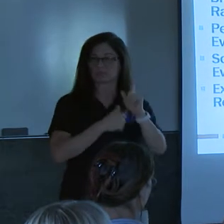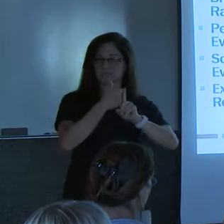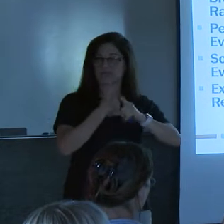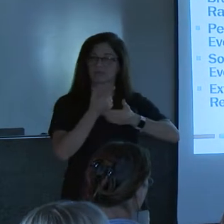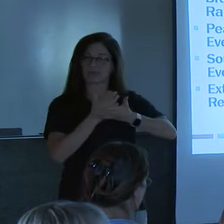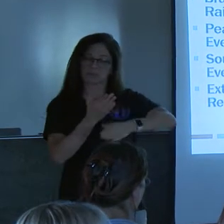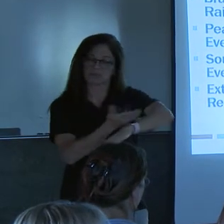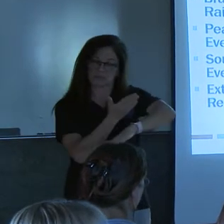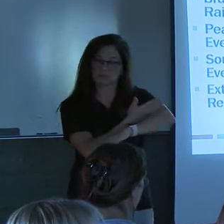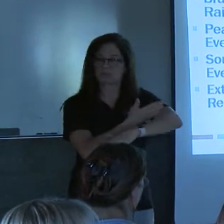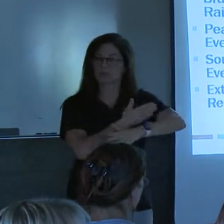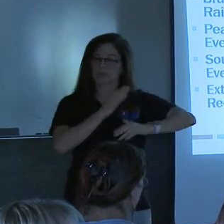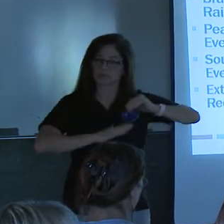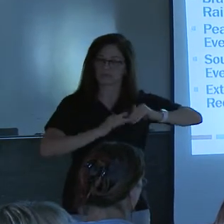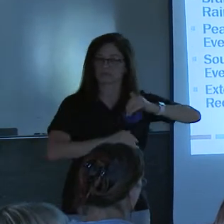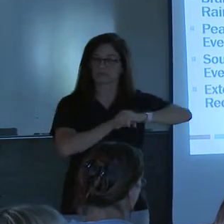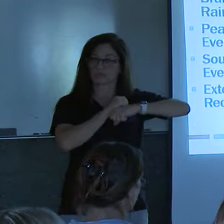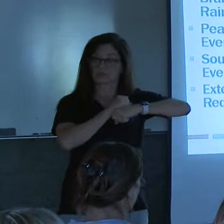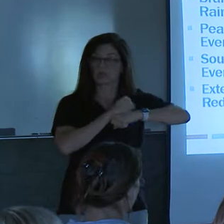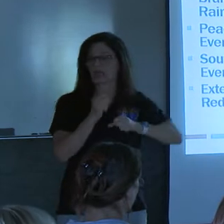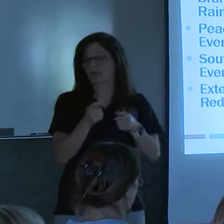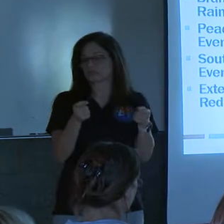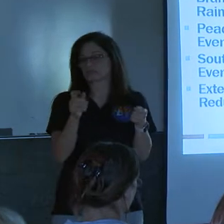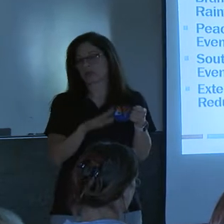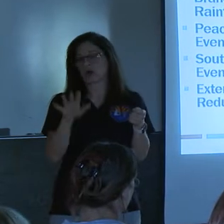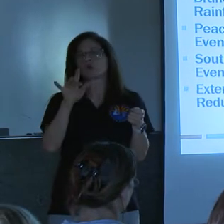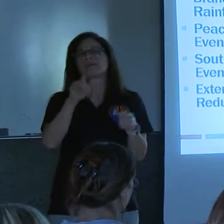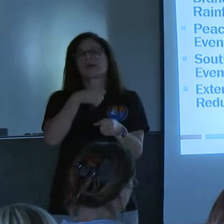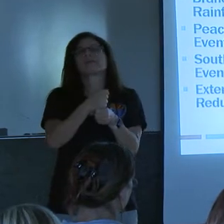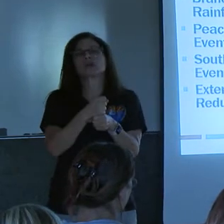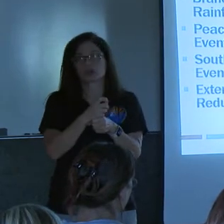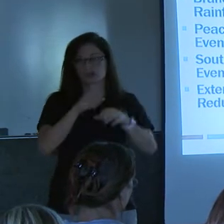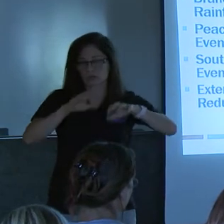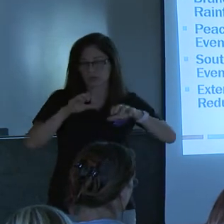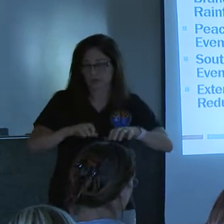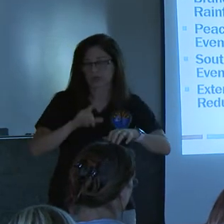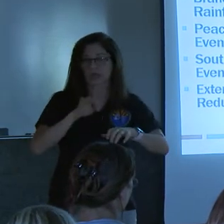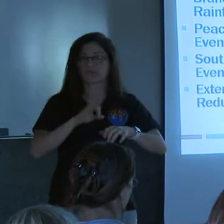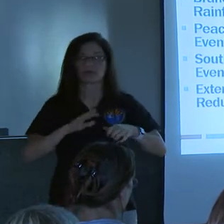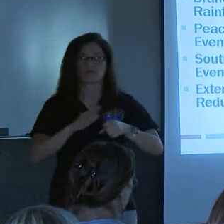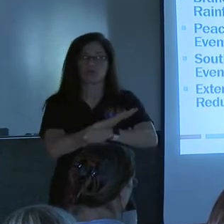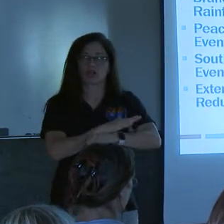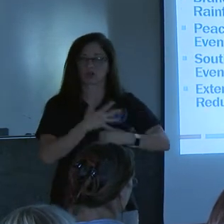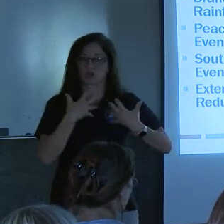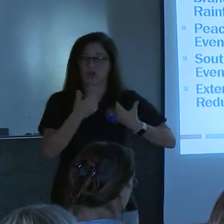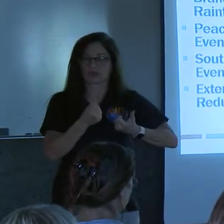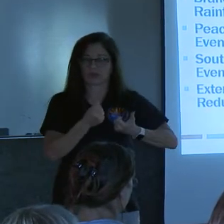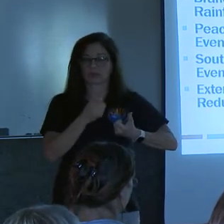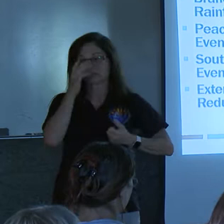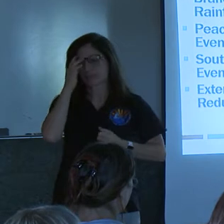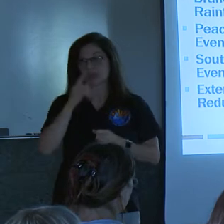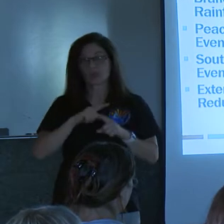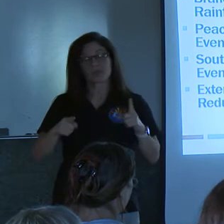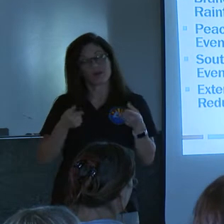has some recovery to it, excuse me, that they could handle about the 25 year event when there's full recovery. We saw